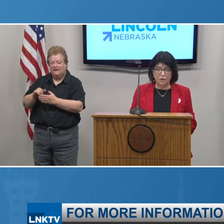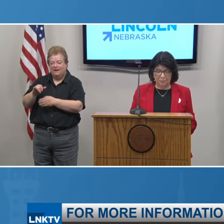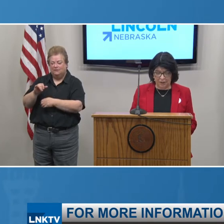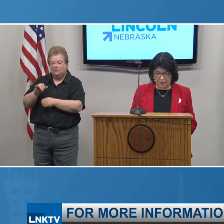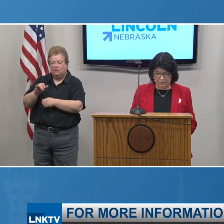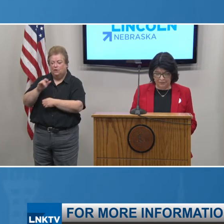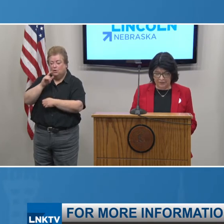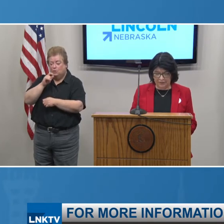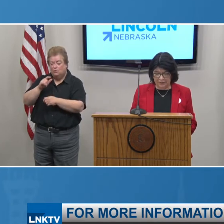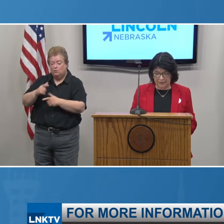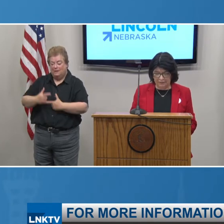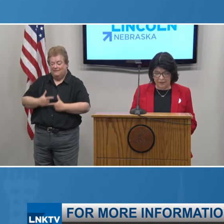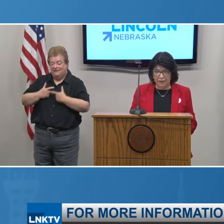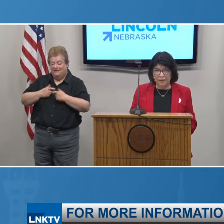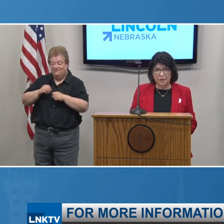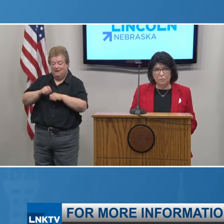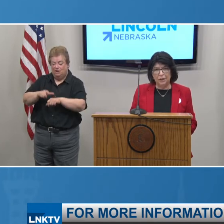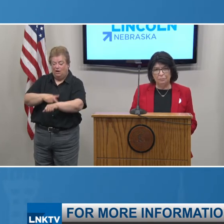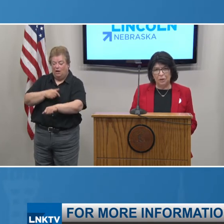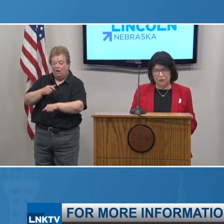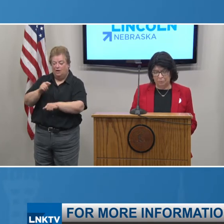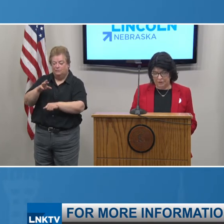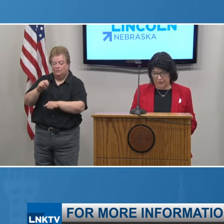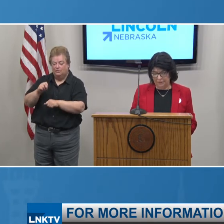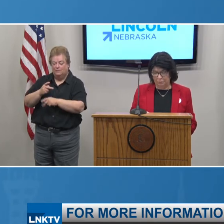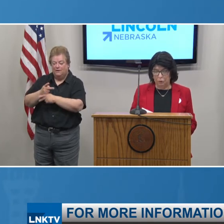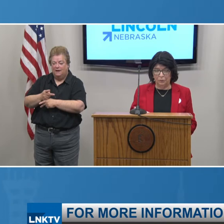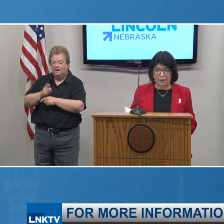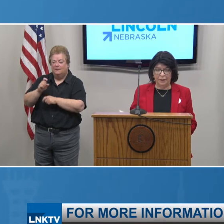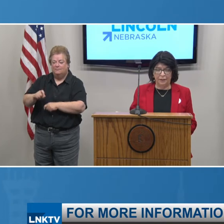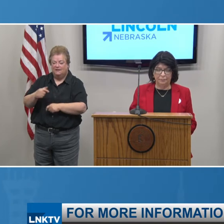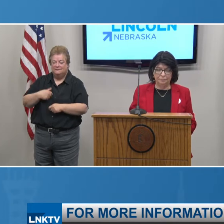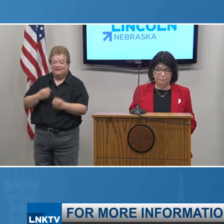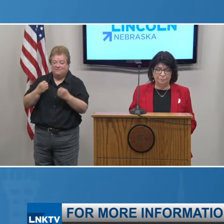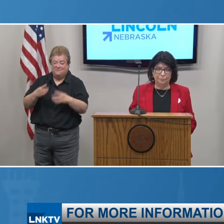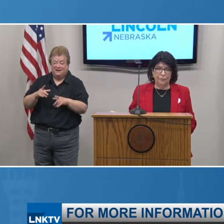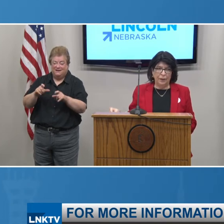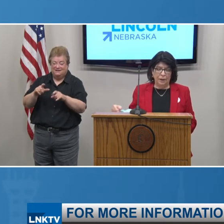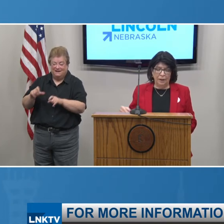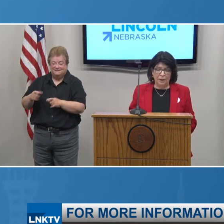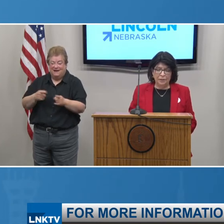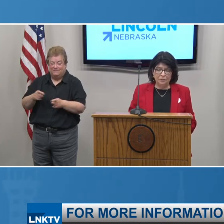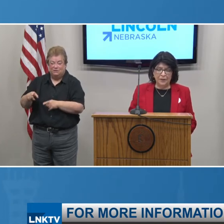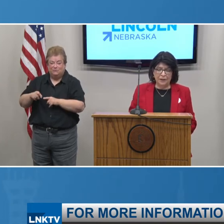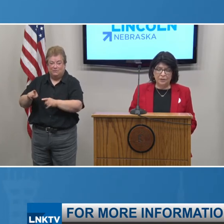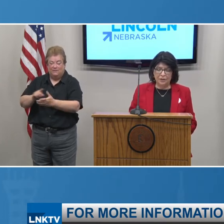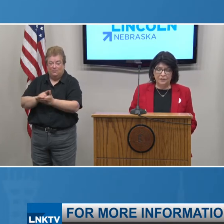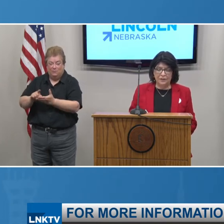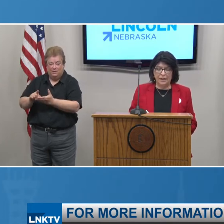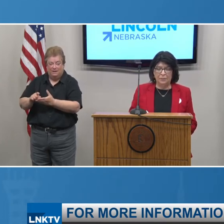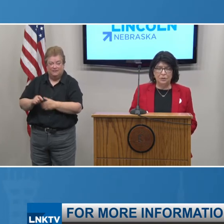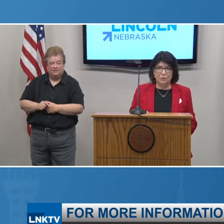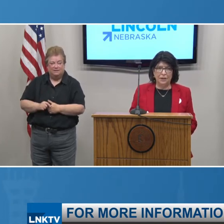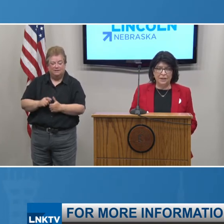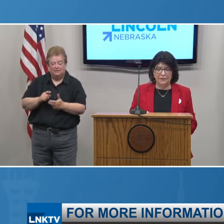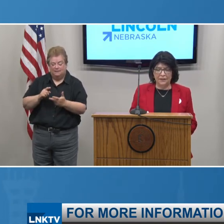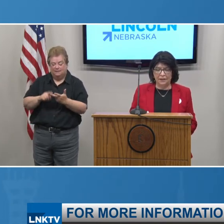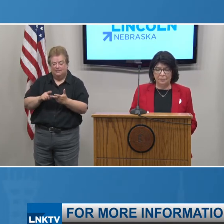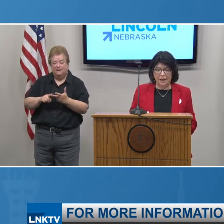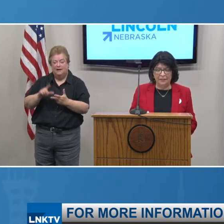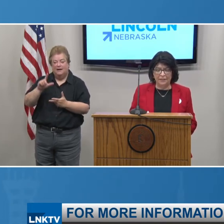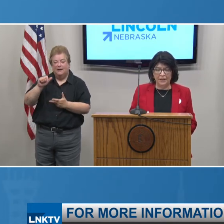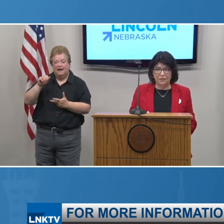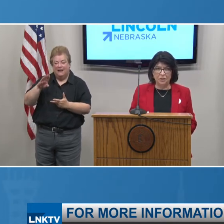at long-term care facilities complete multiple tests per week. Another factor is laboratory